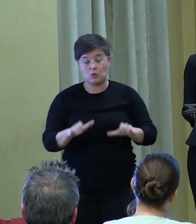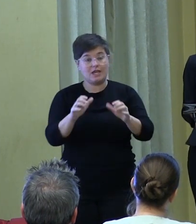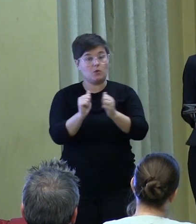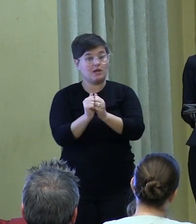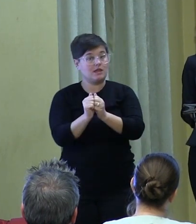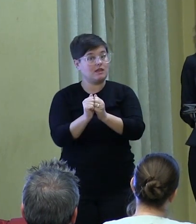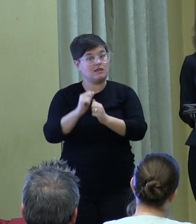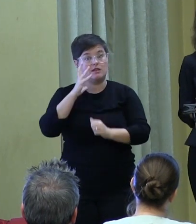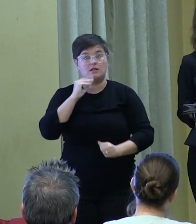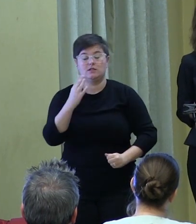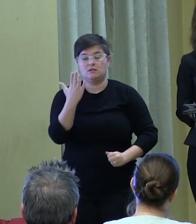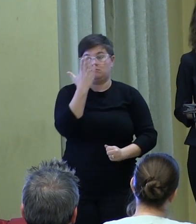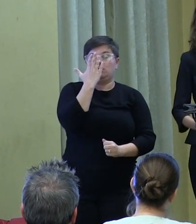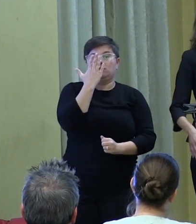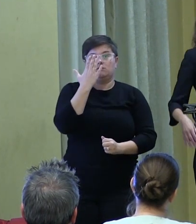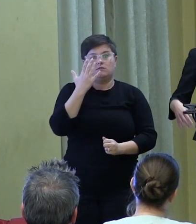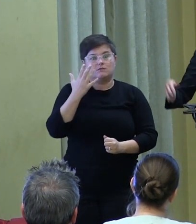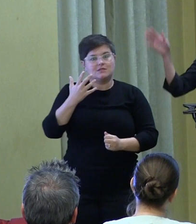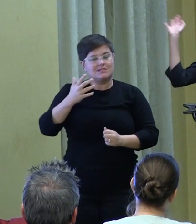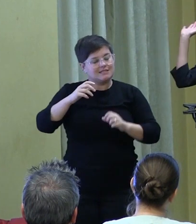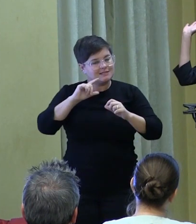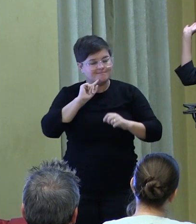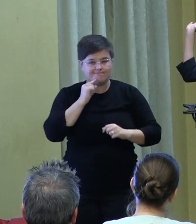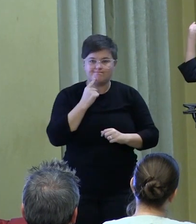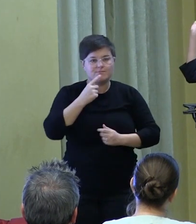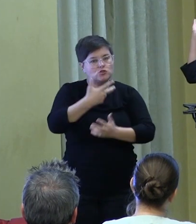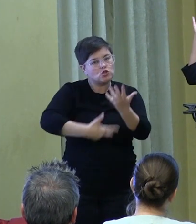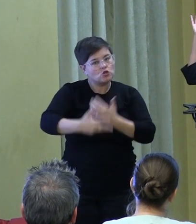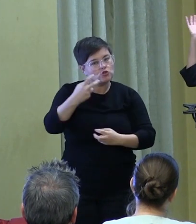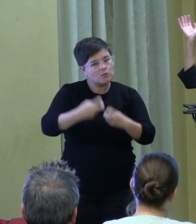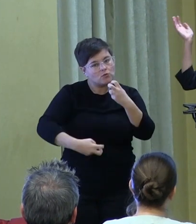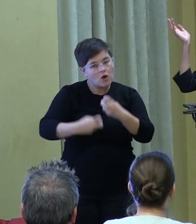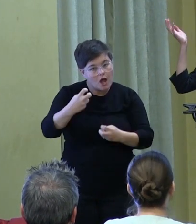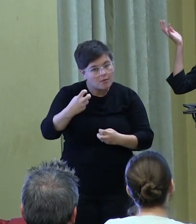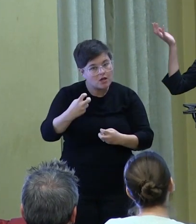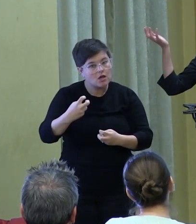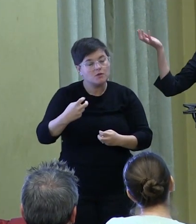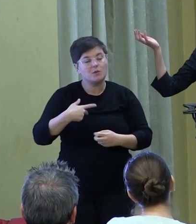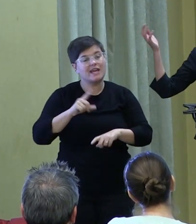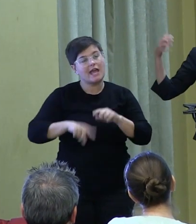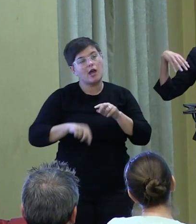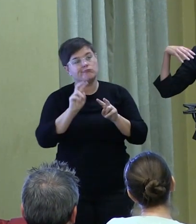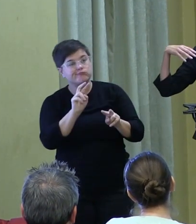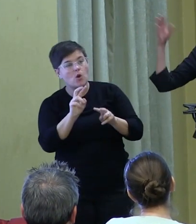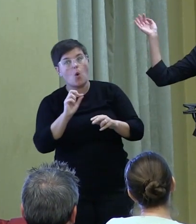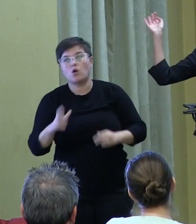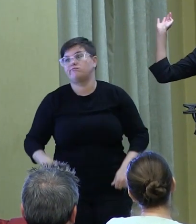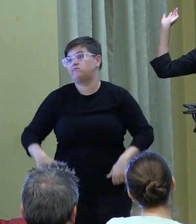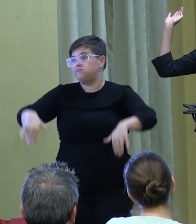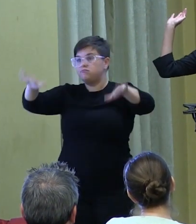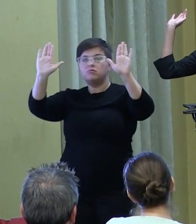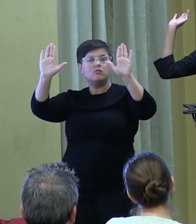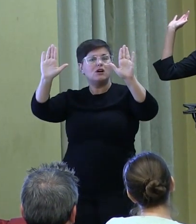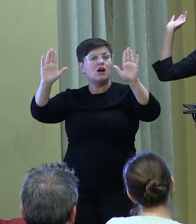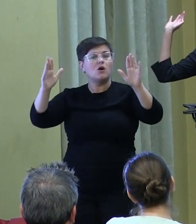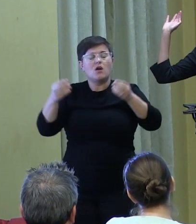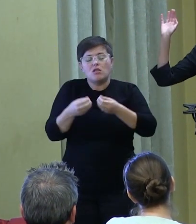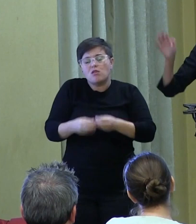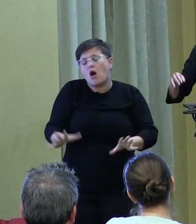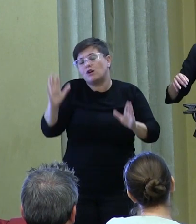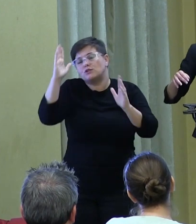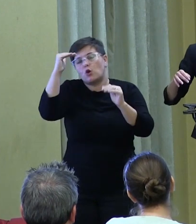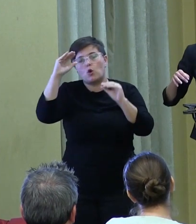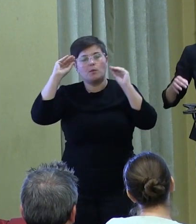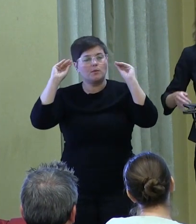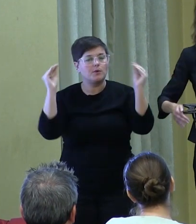significant social problems. Nor should we throw up our hands in the air in resignation, you know, asserting, oh, we've lost hope.